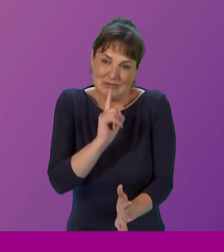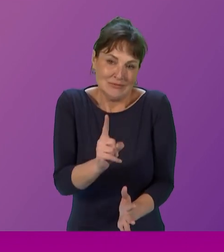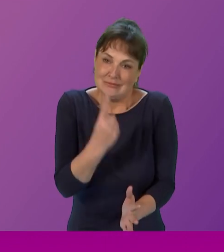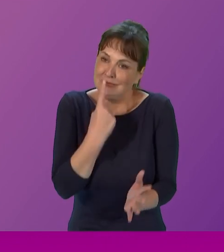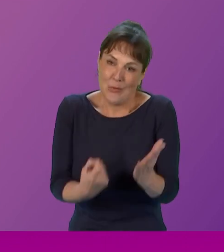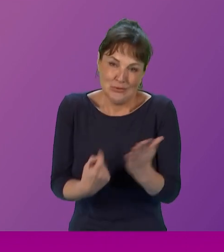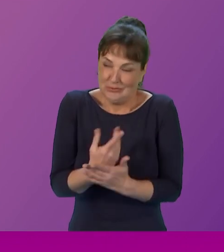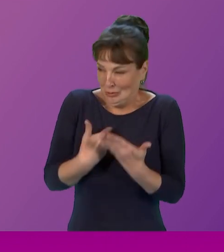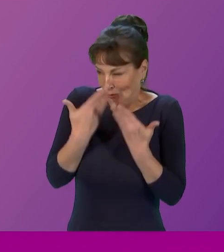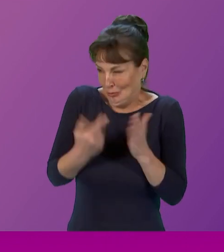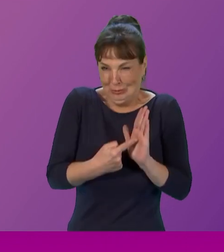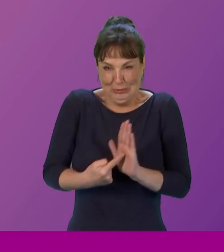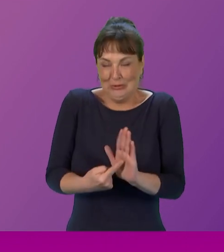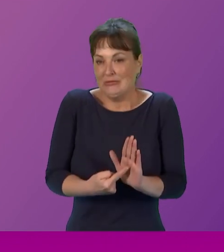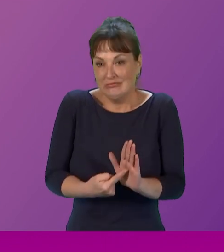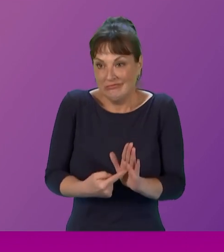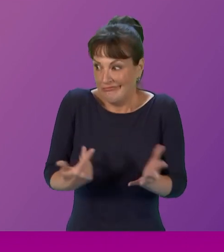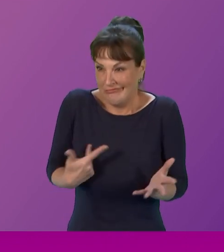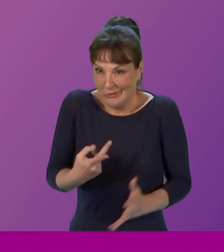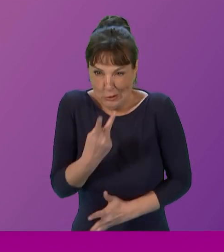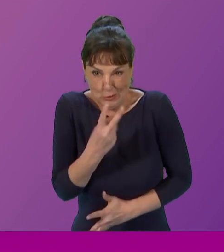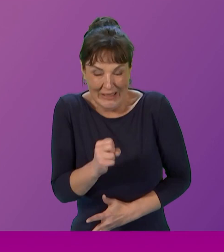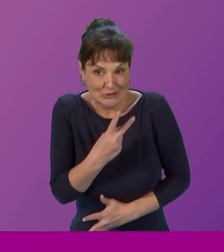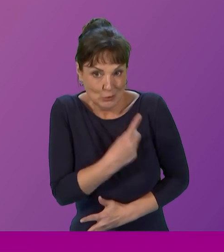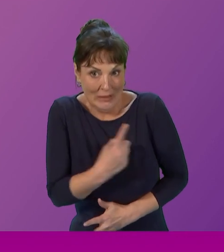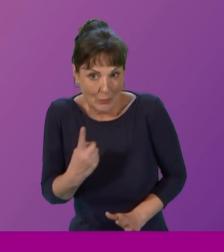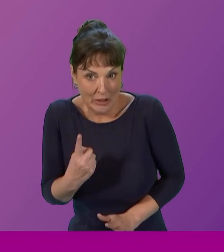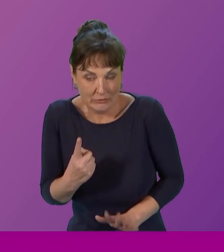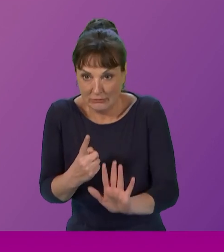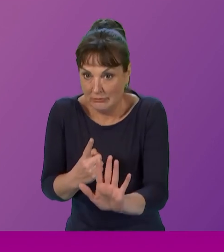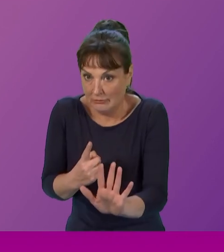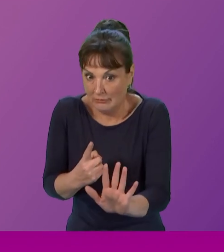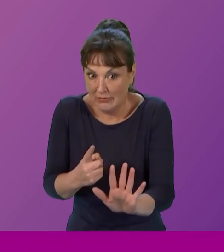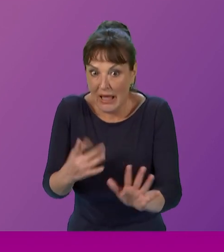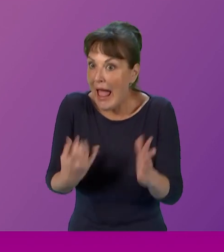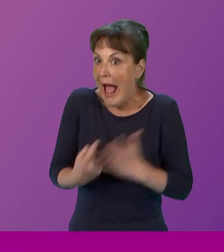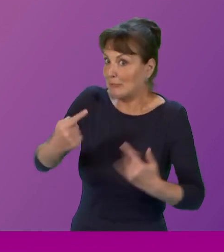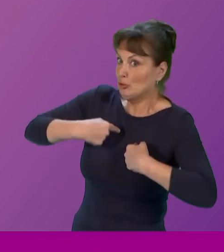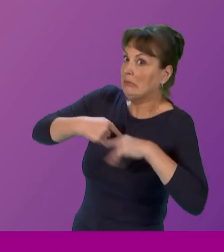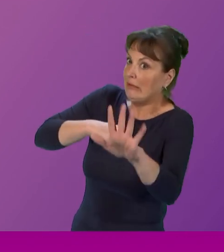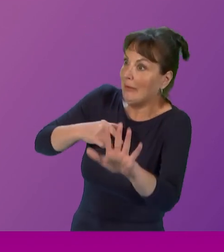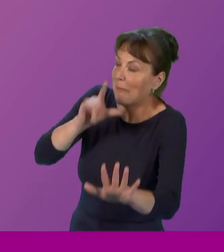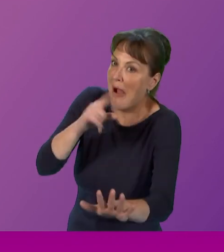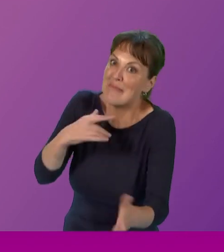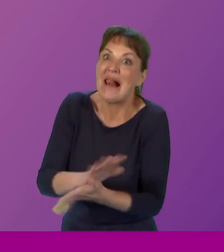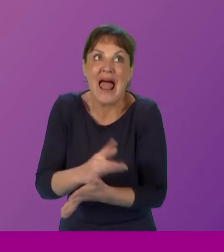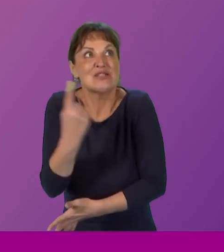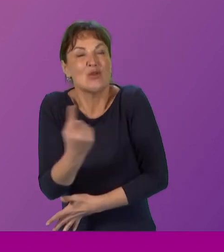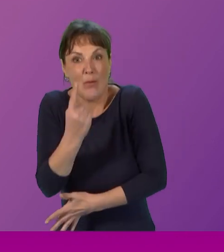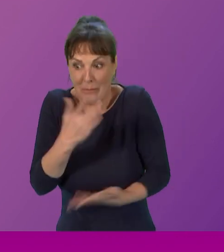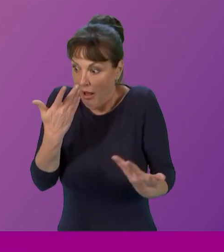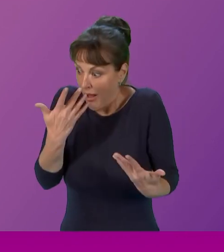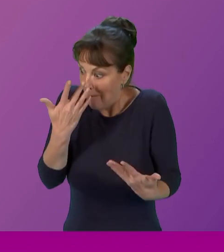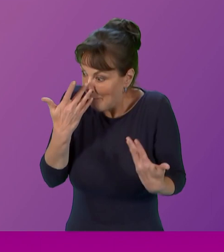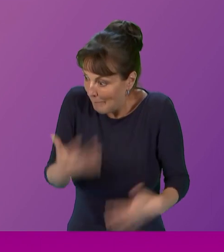in 2021, I mean, it happened to be me, but I'm just glad that it was somebody, a woman of colour, was